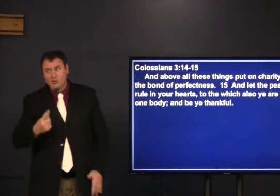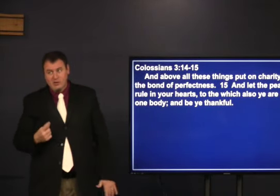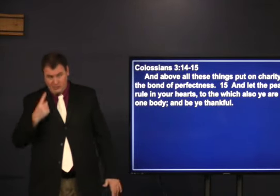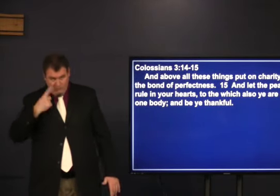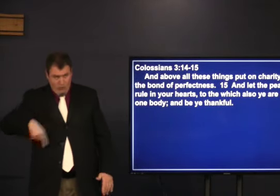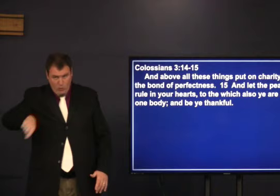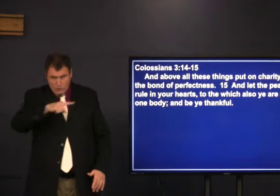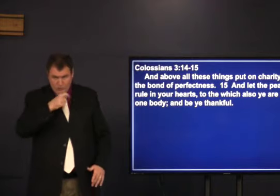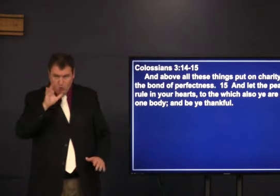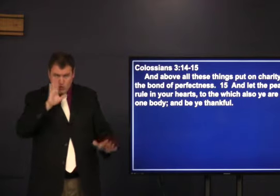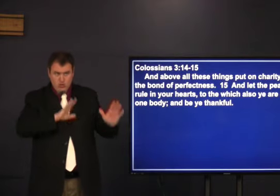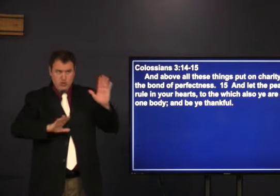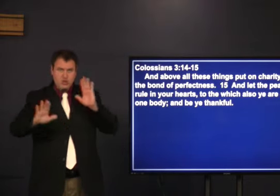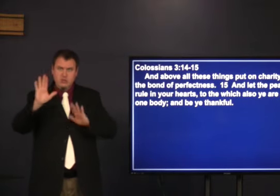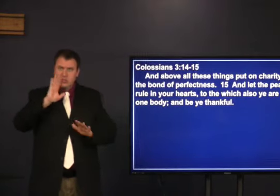it's a good one right